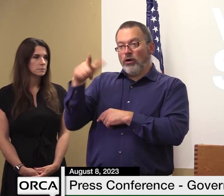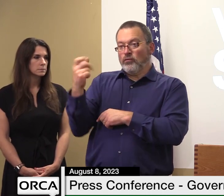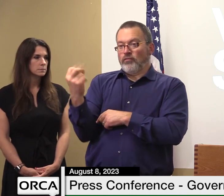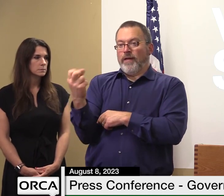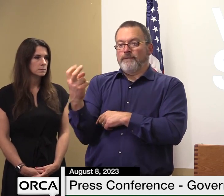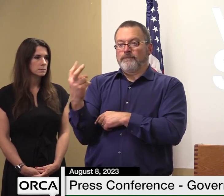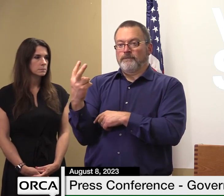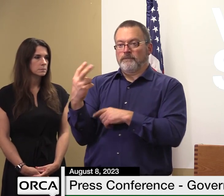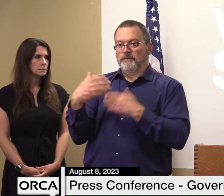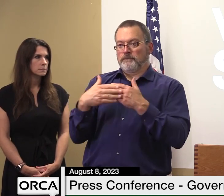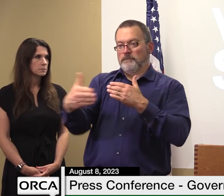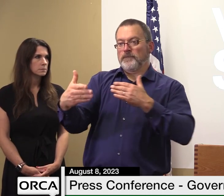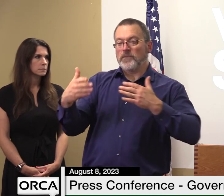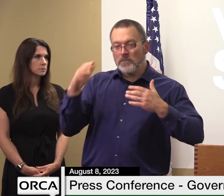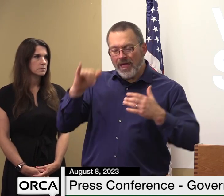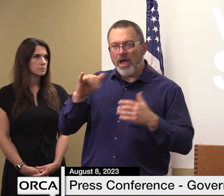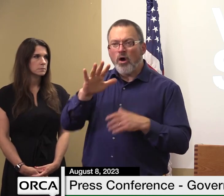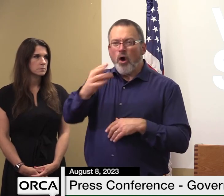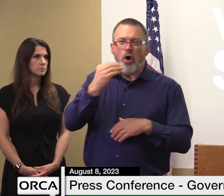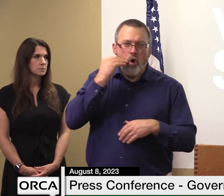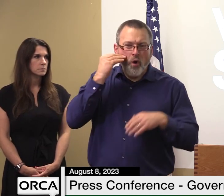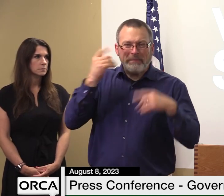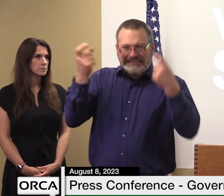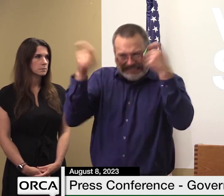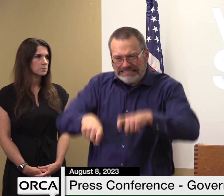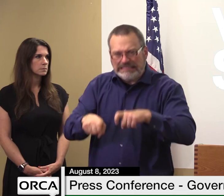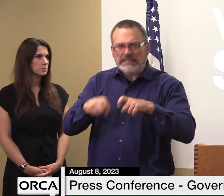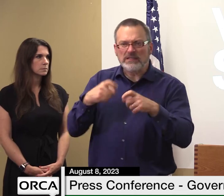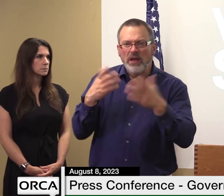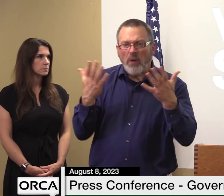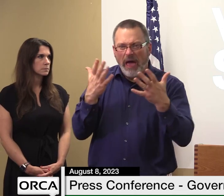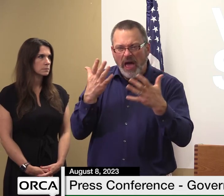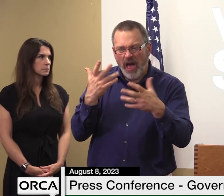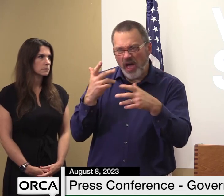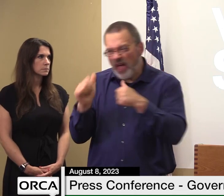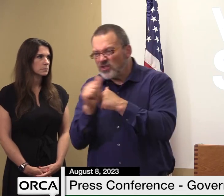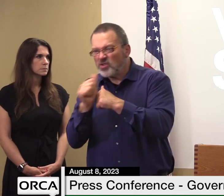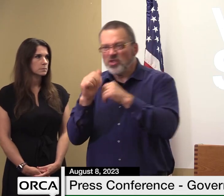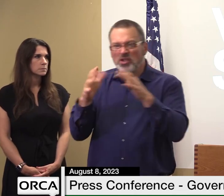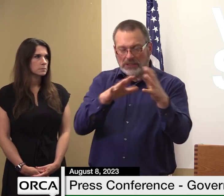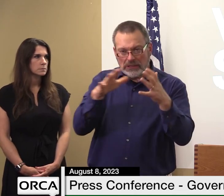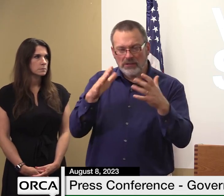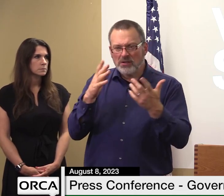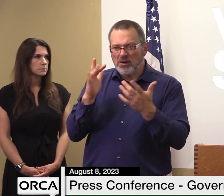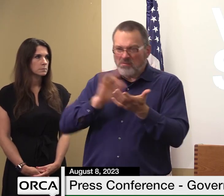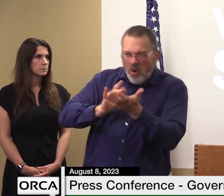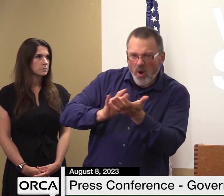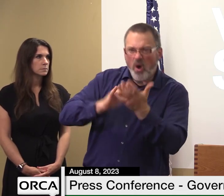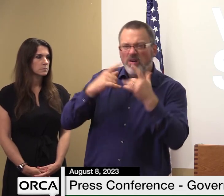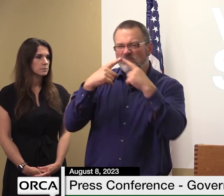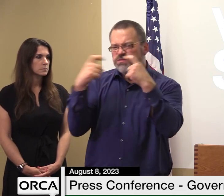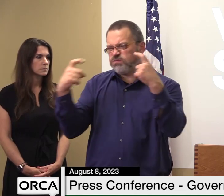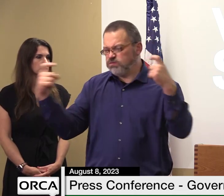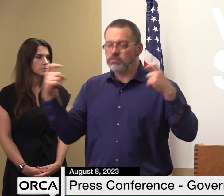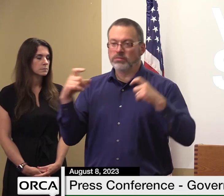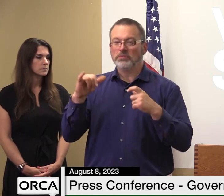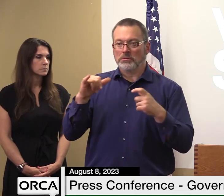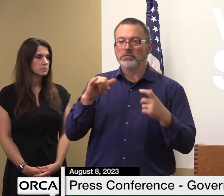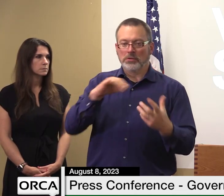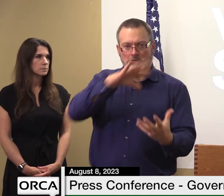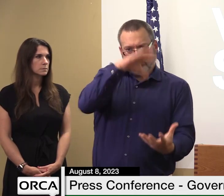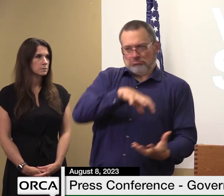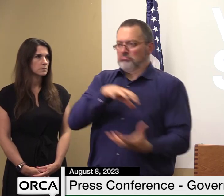hazardous wastes and these are products labeled caution toxic danger hazard warning